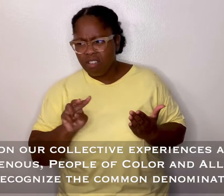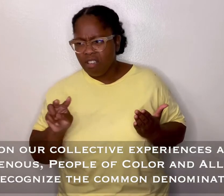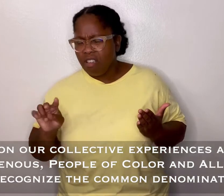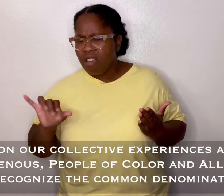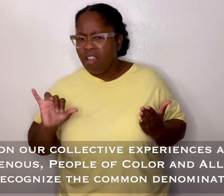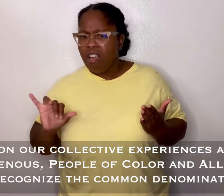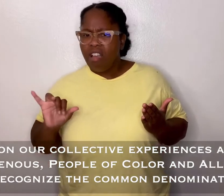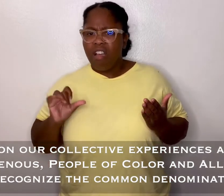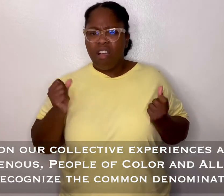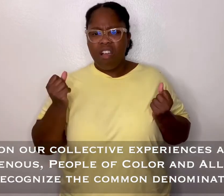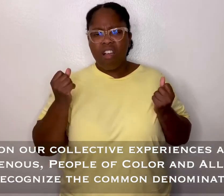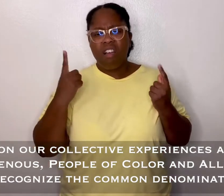common denominator.